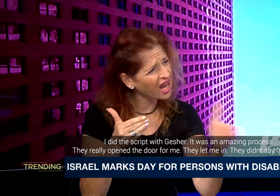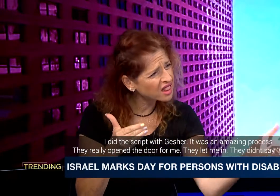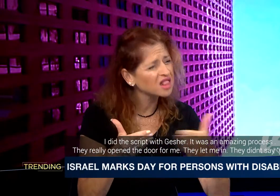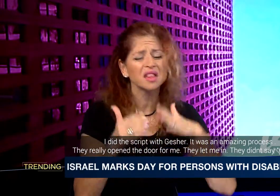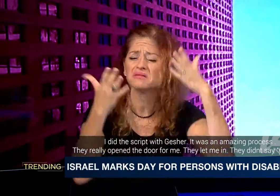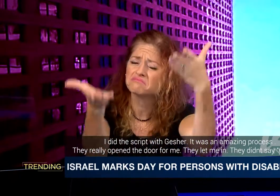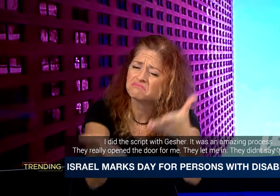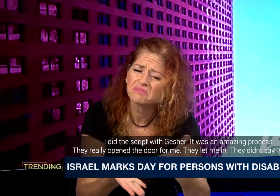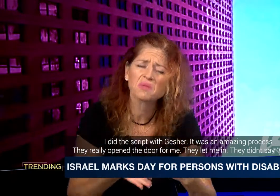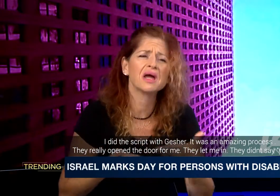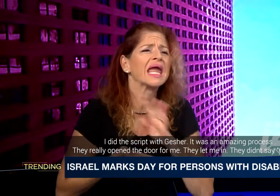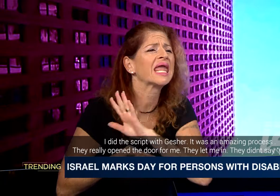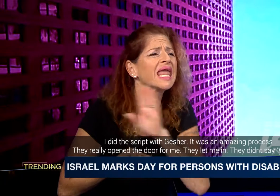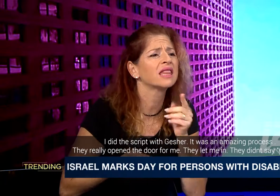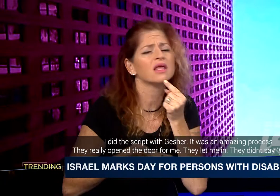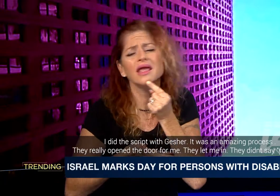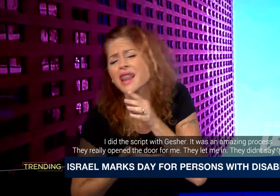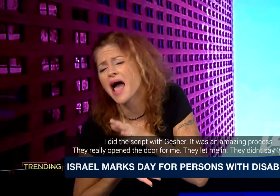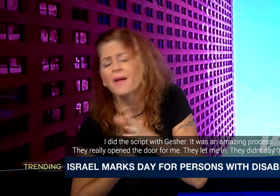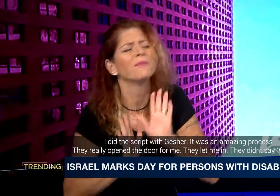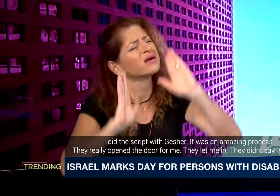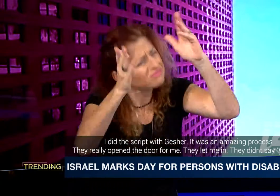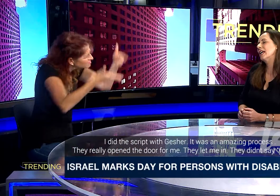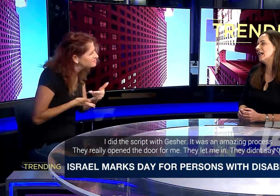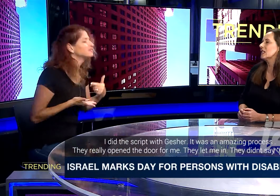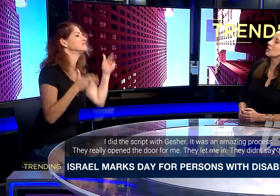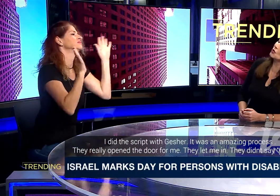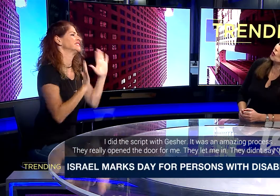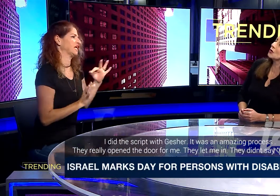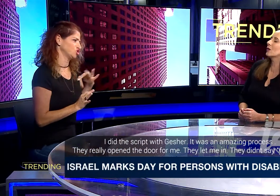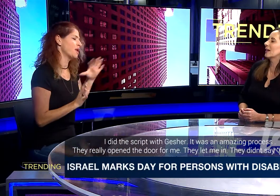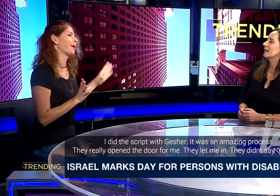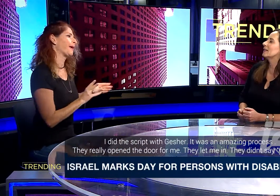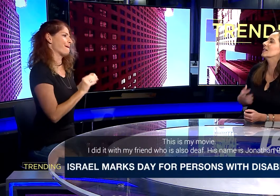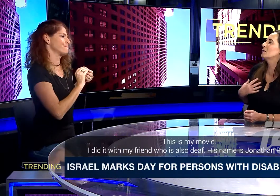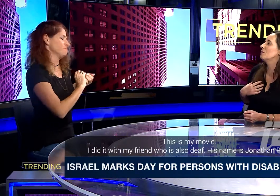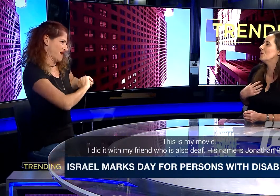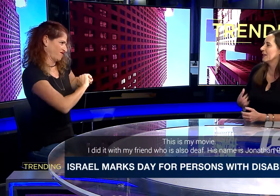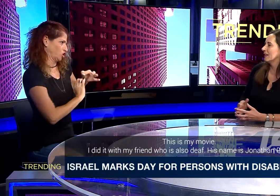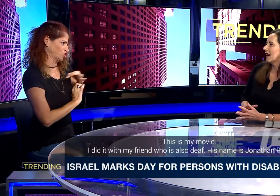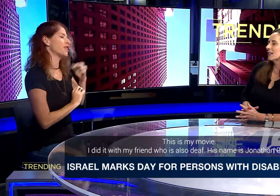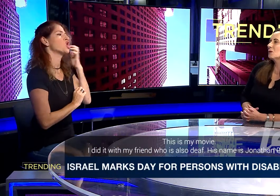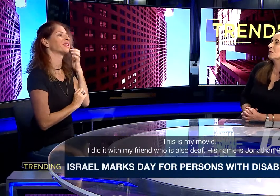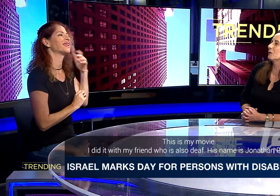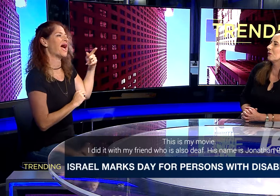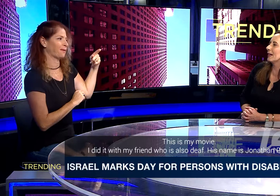really opened the door for me. They let me in. They didn't say, yes, no, you can't. This is my movie. I did it with my friend.